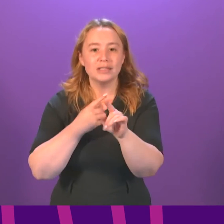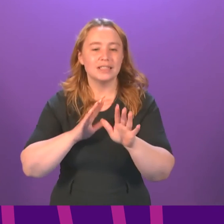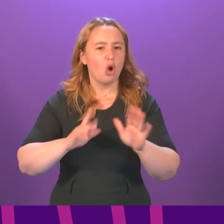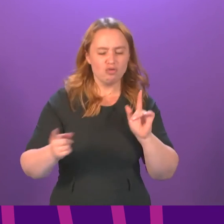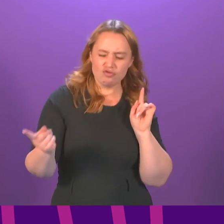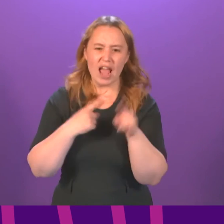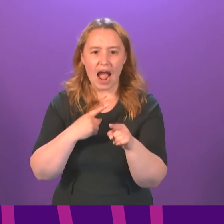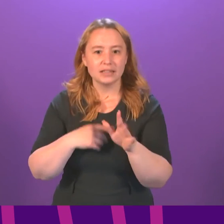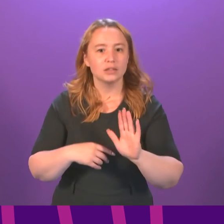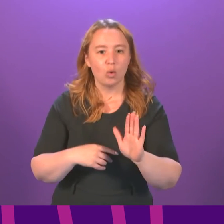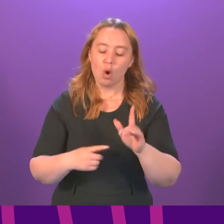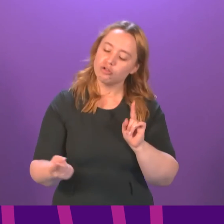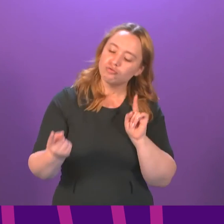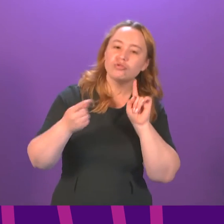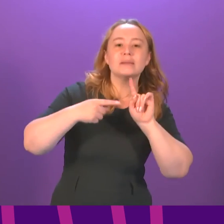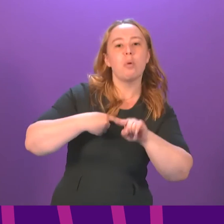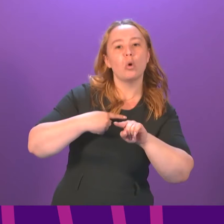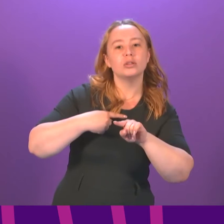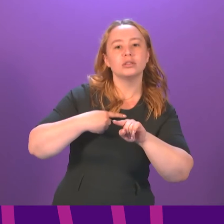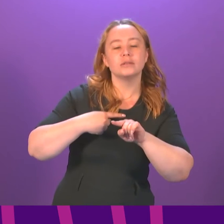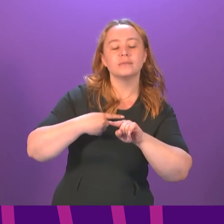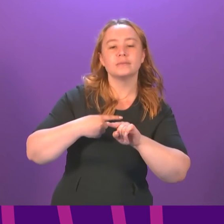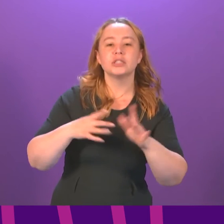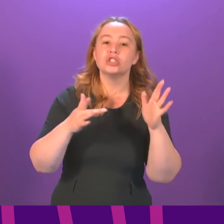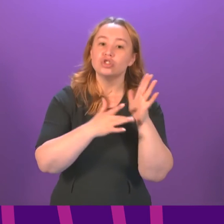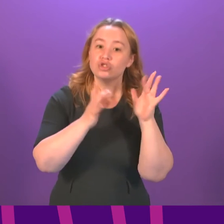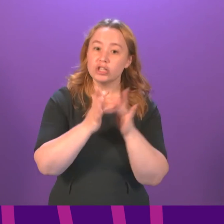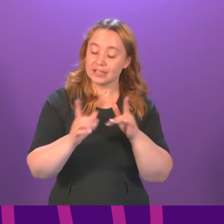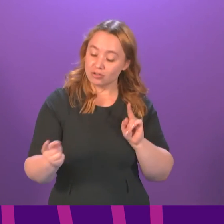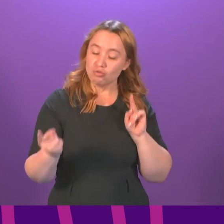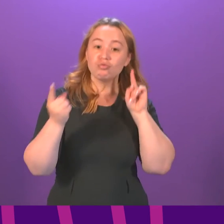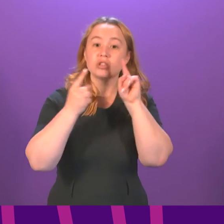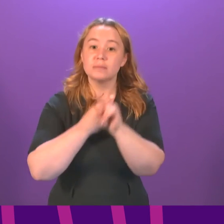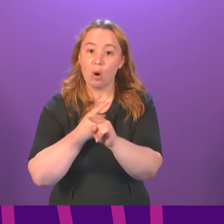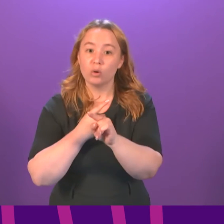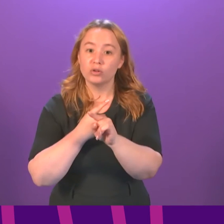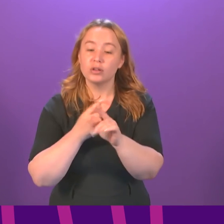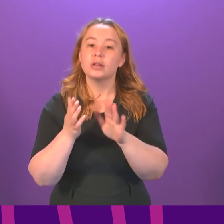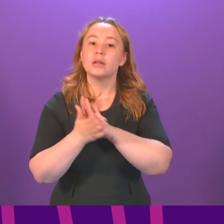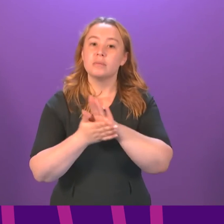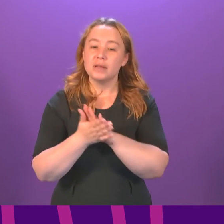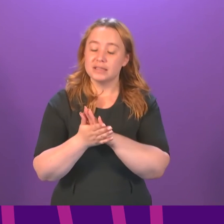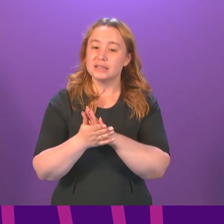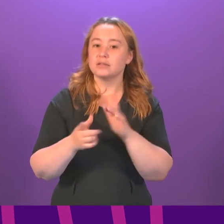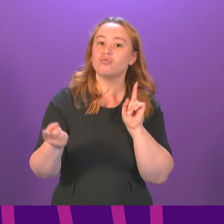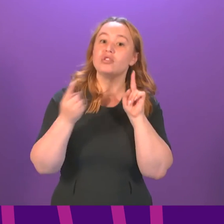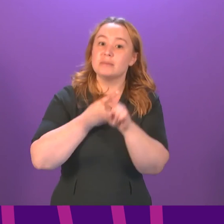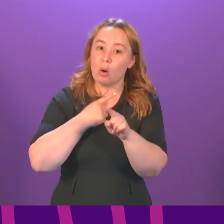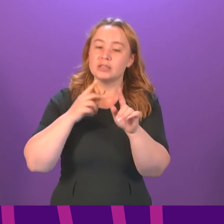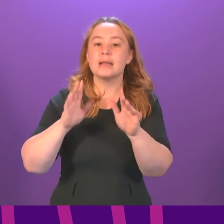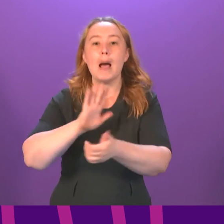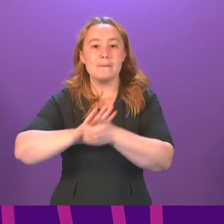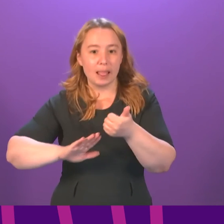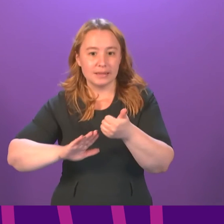to whatever happened. His ability to respond, his response ability, was